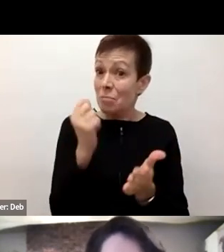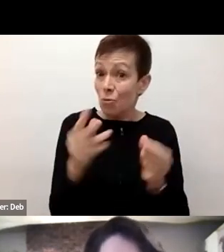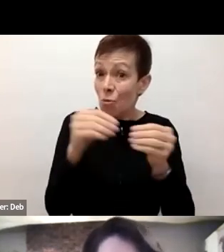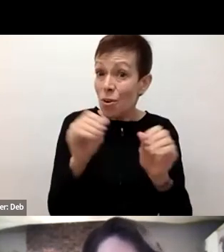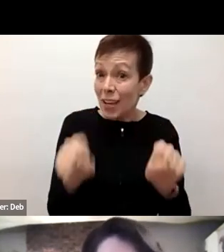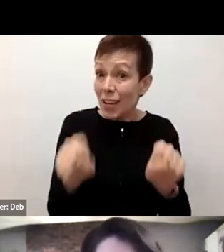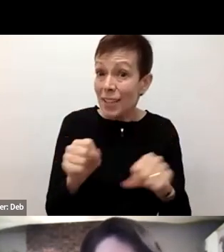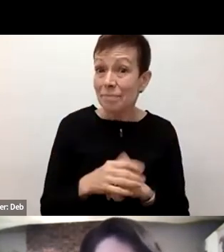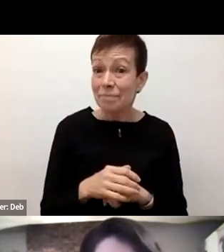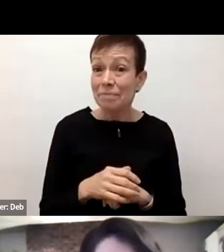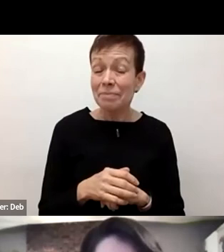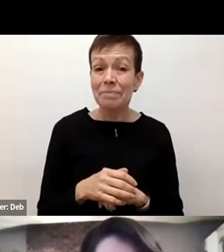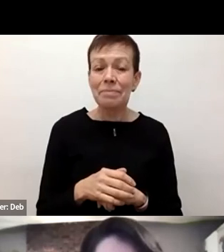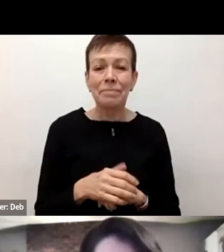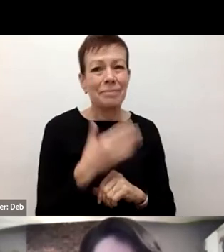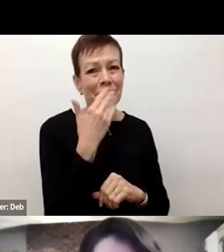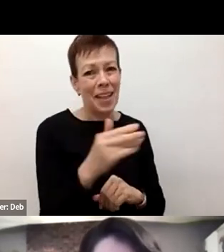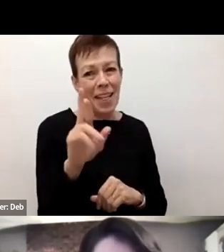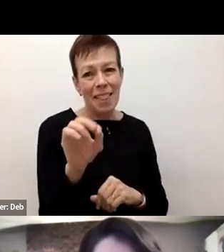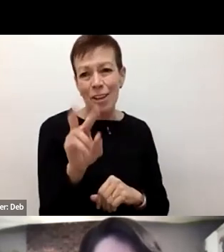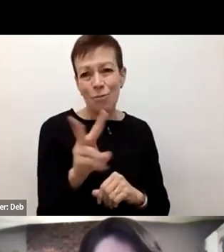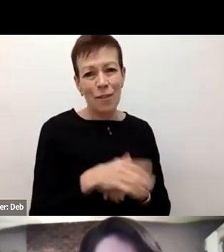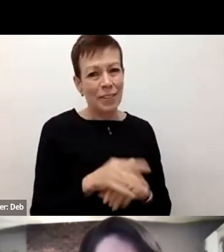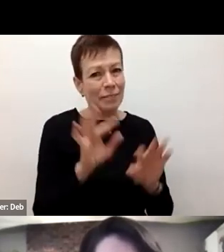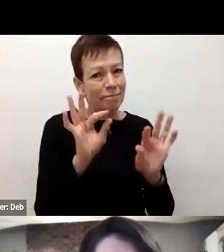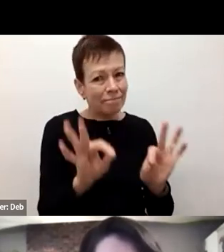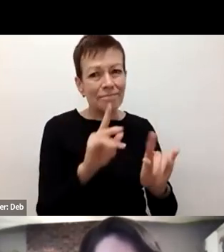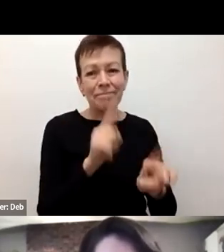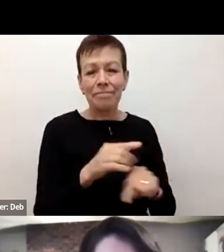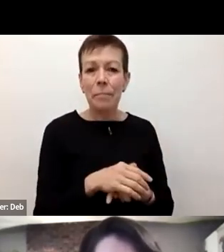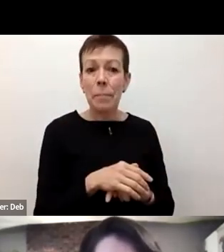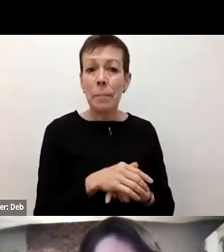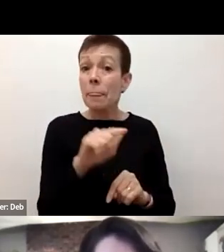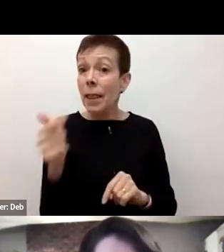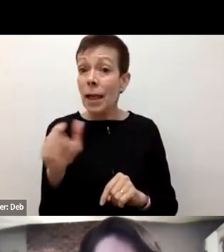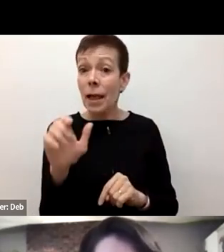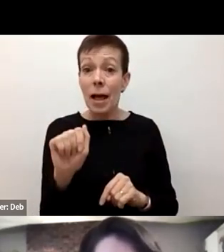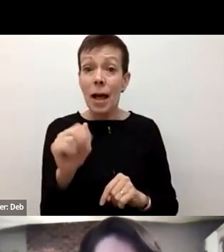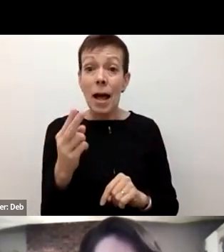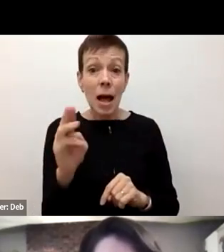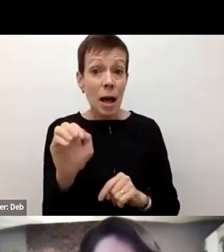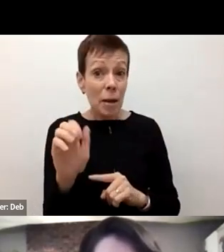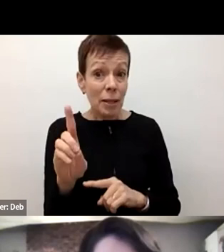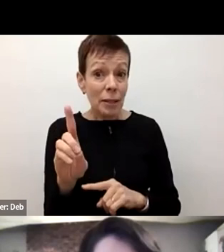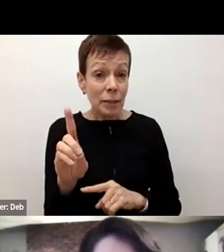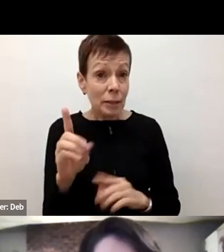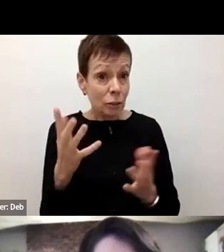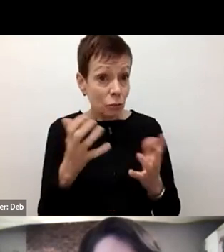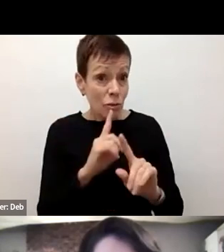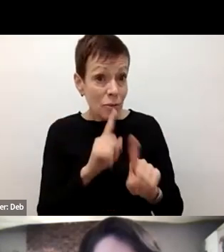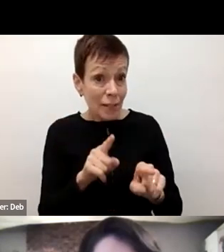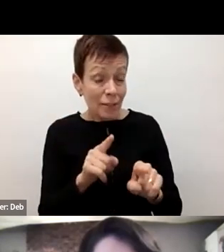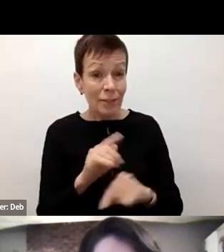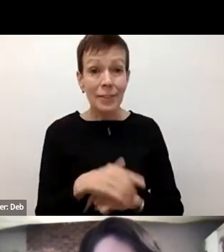Wonderful. Thank you very much, Reverend. That's a great answer. I also want to invite Ahmad, in case you want to answer the question.